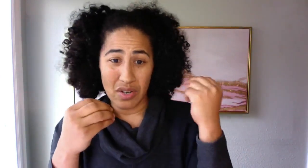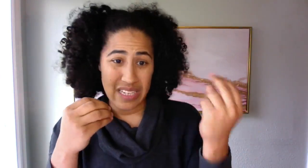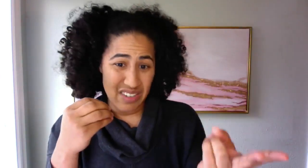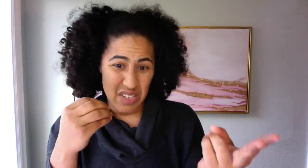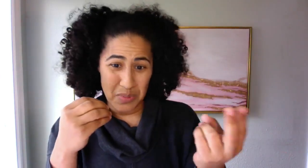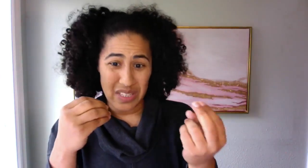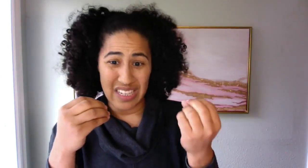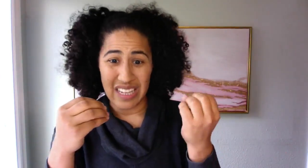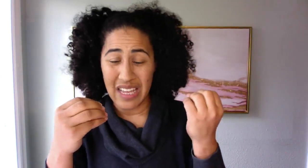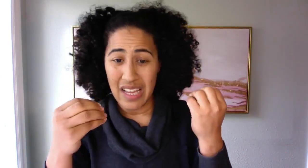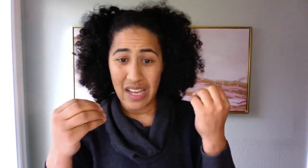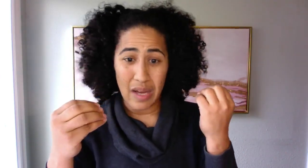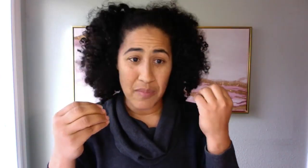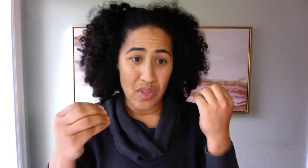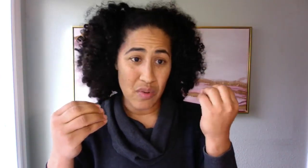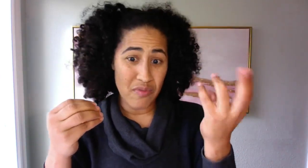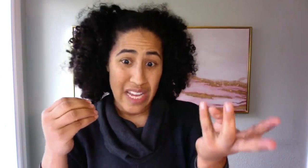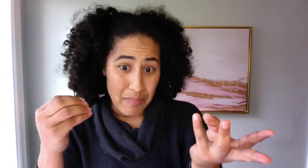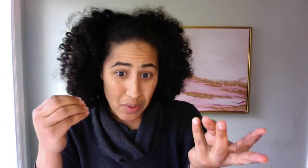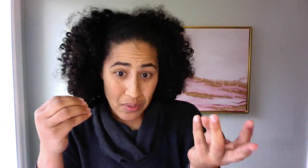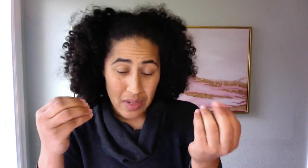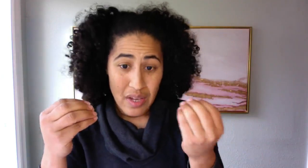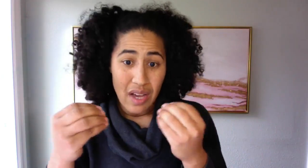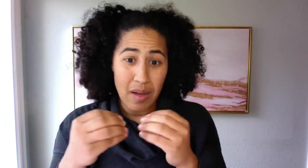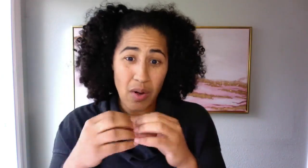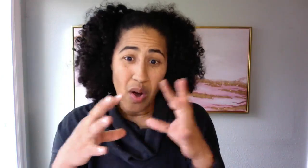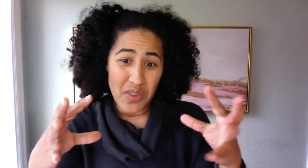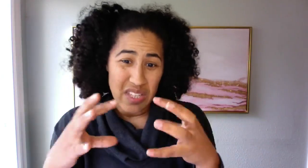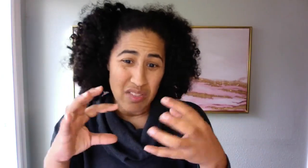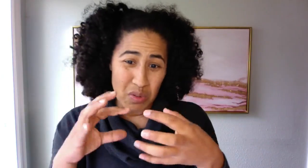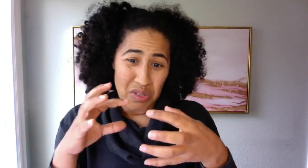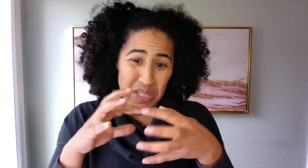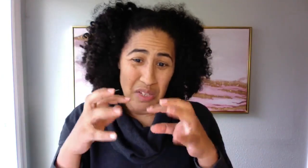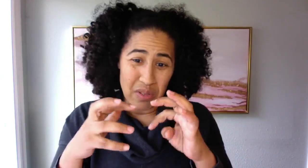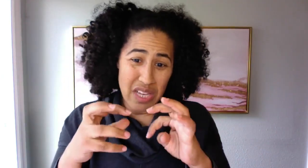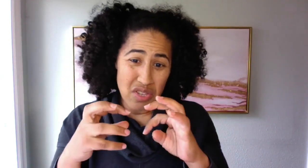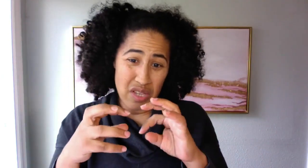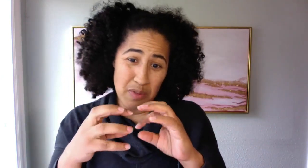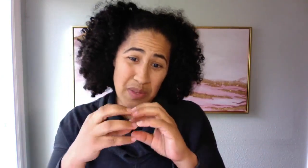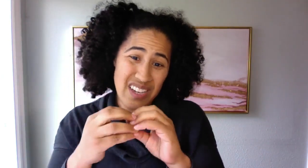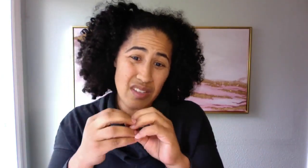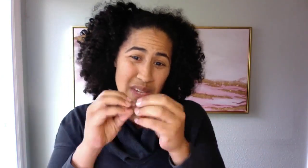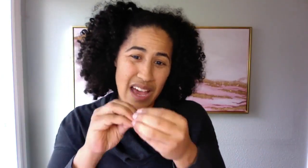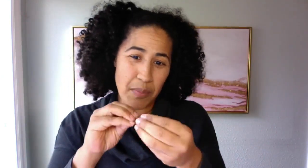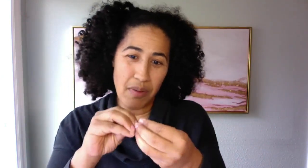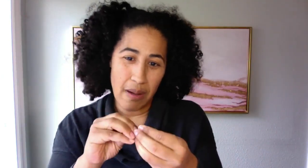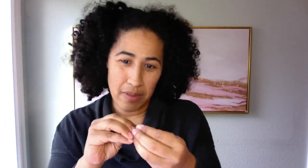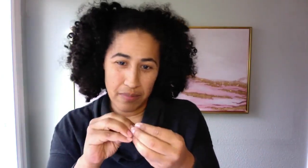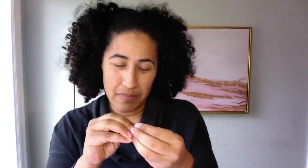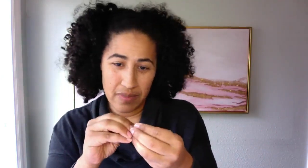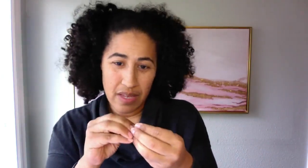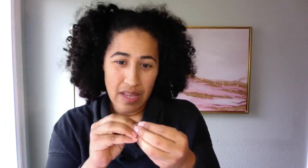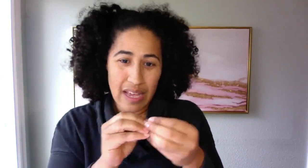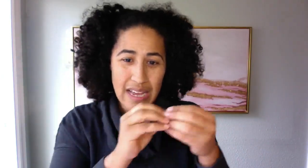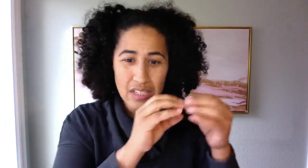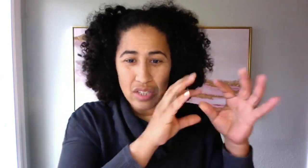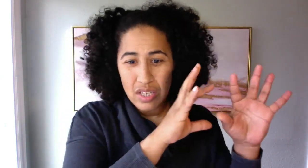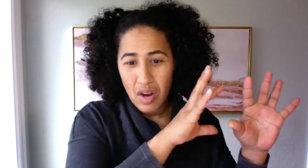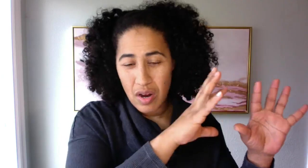irritability, your fight mode, all the things that we're doing in relationships because we have a problem. And actually our